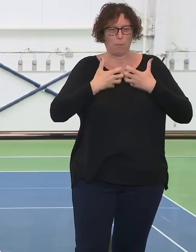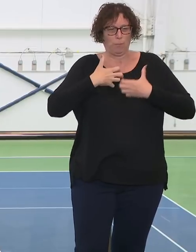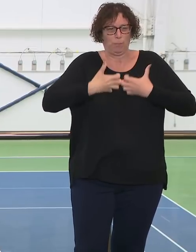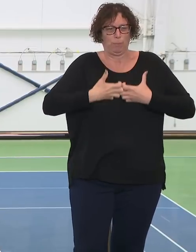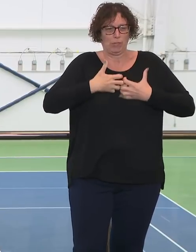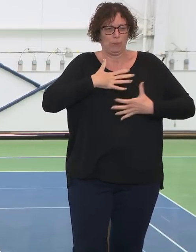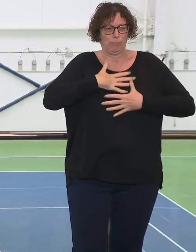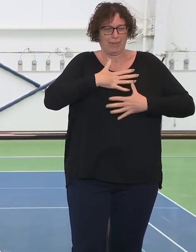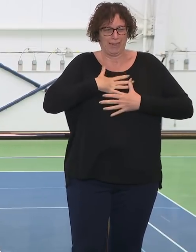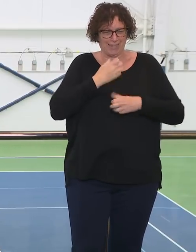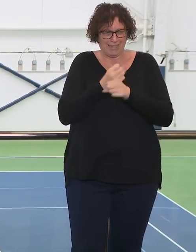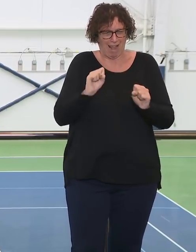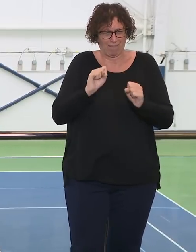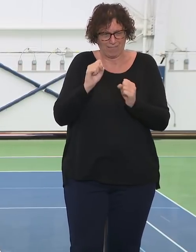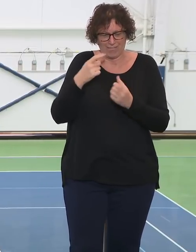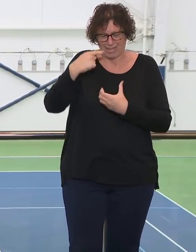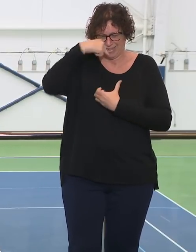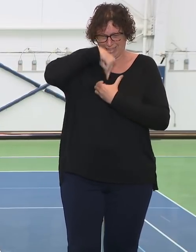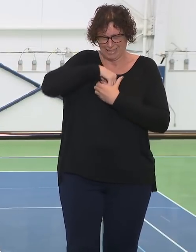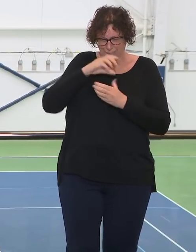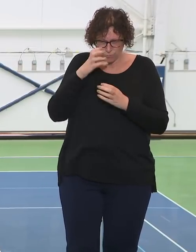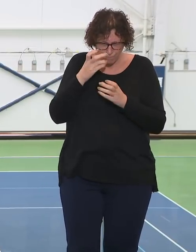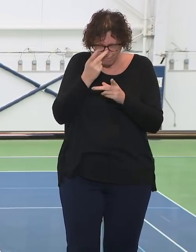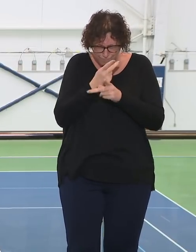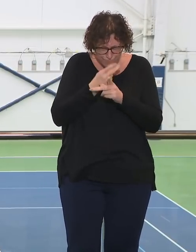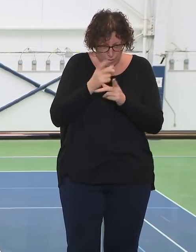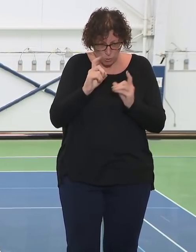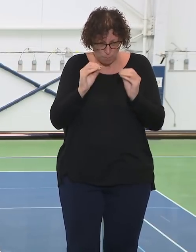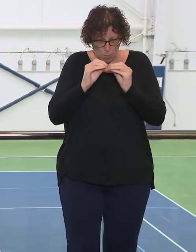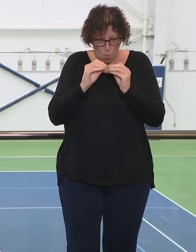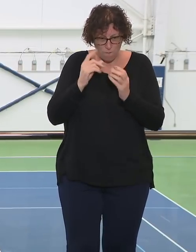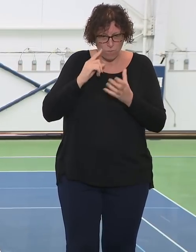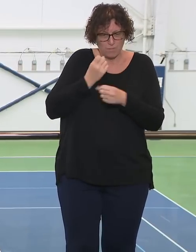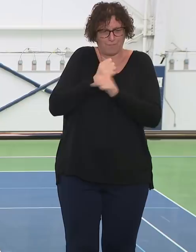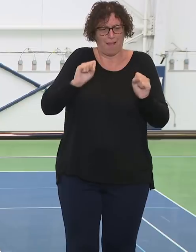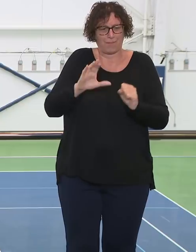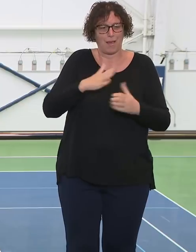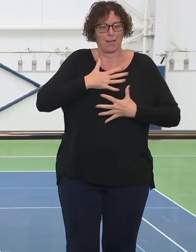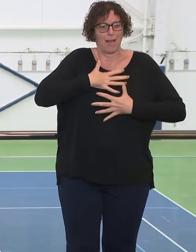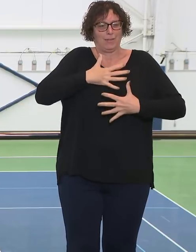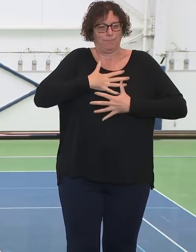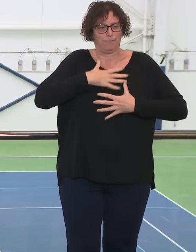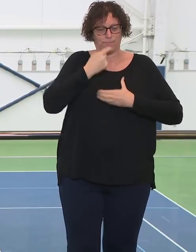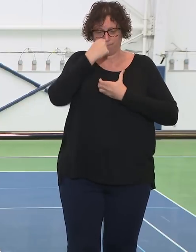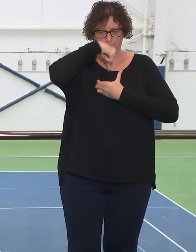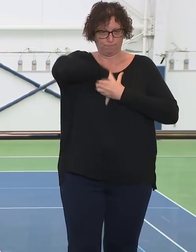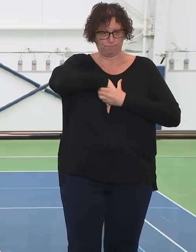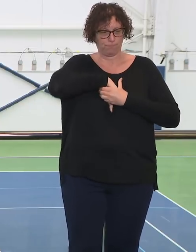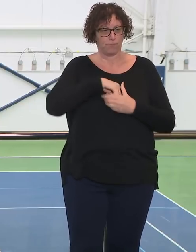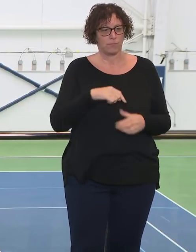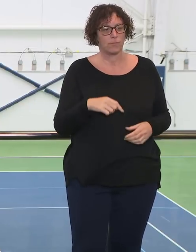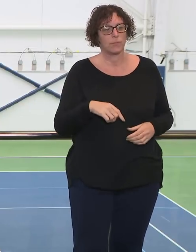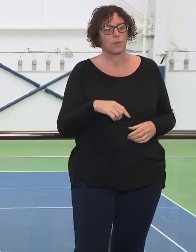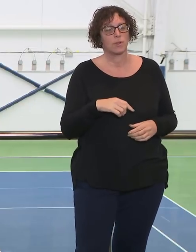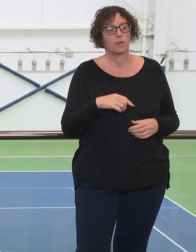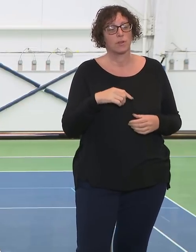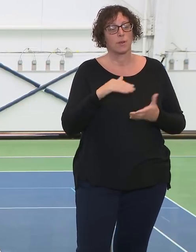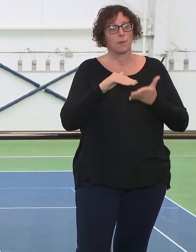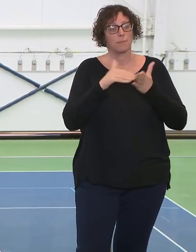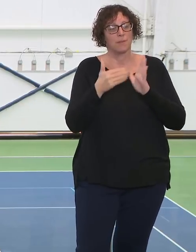Elmhurst. And so many patients are boarding, meaning they're admitted and waiting for space upstairs in the emergency department.